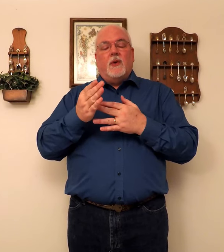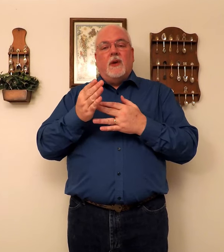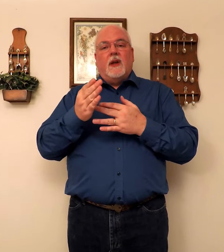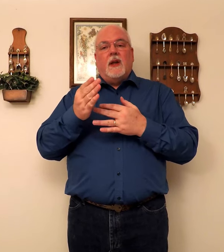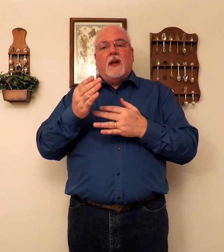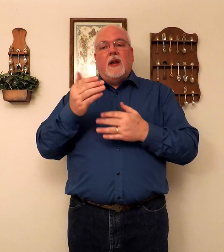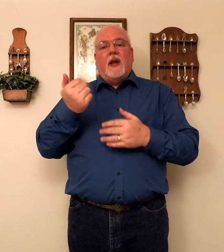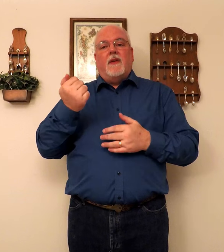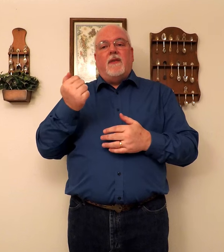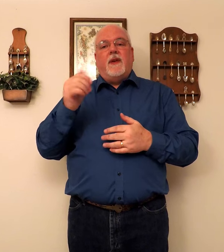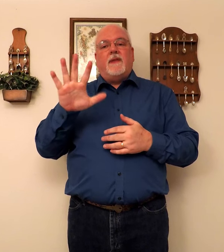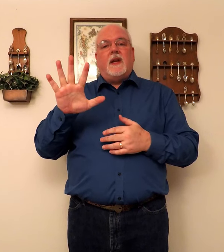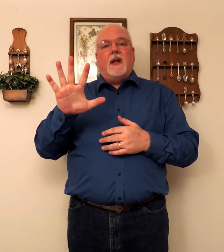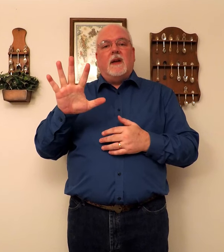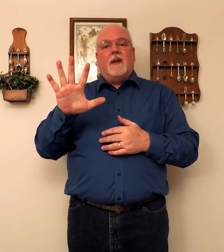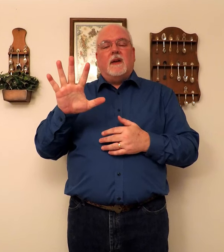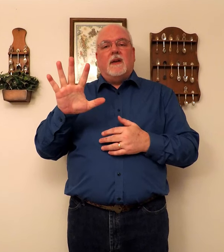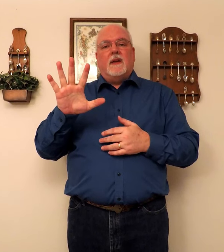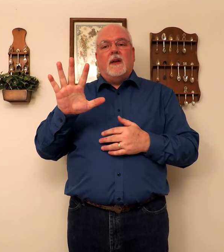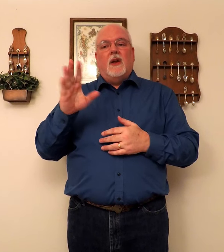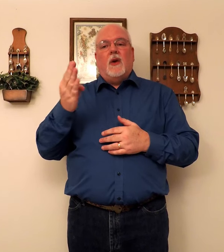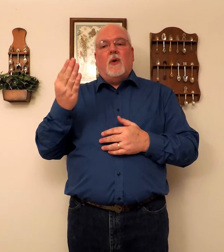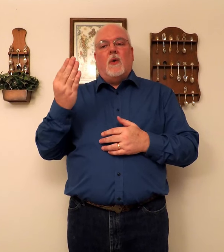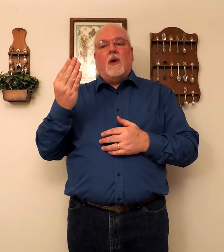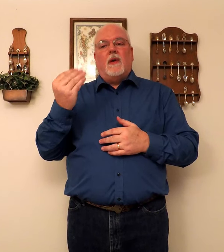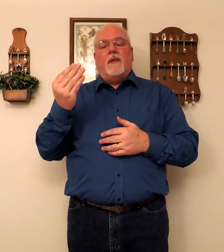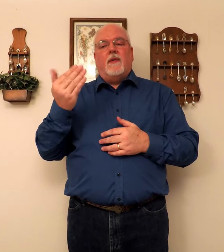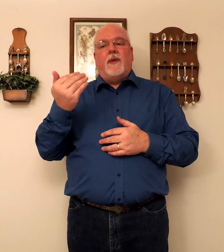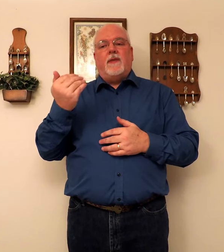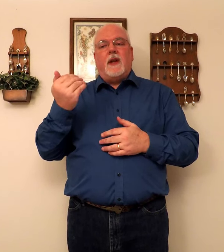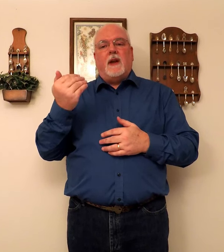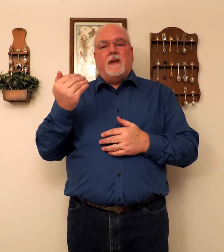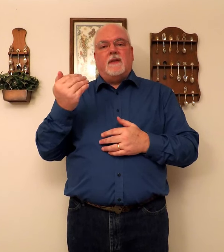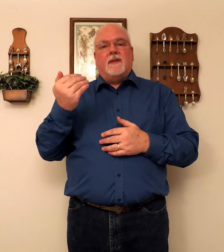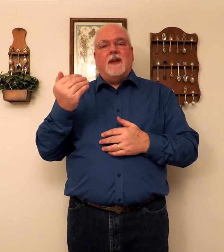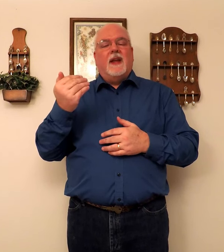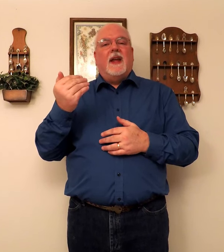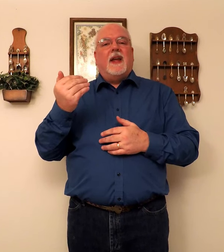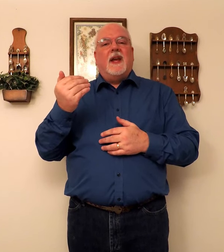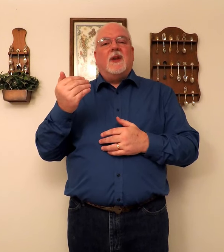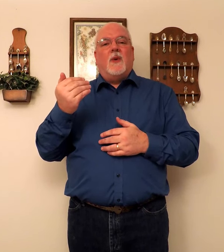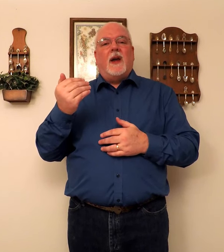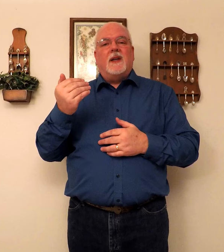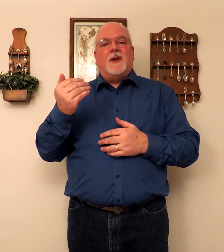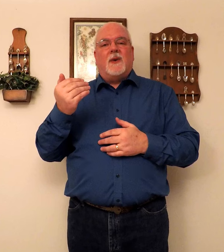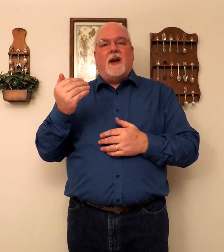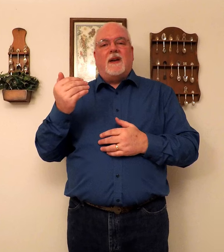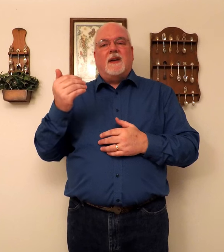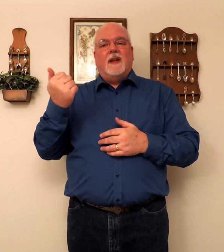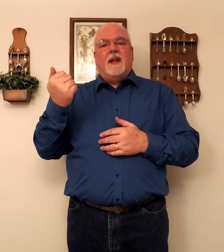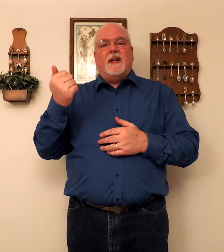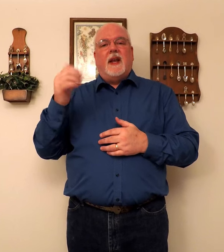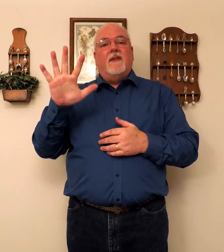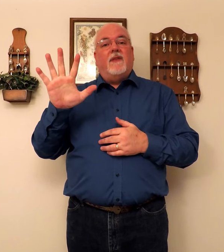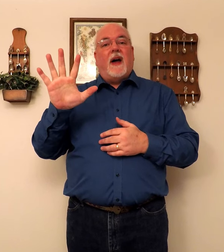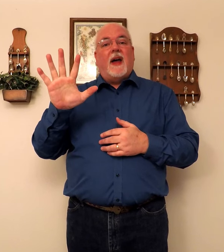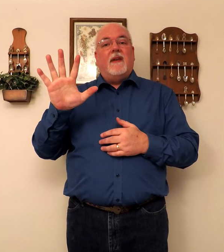15 or 15. Either way is correct. 10, 5